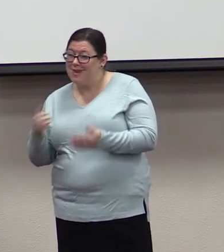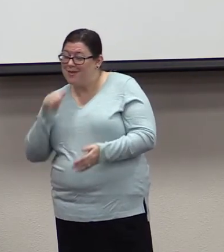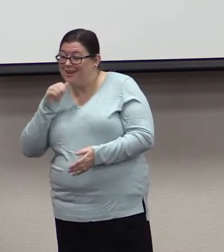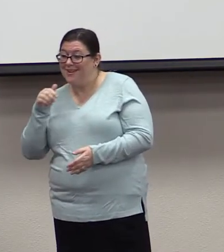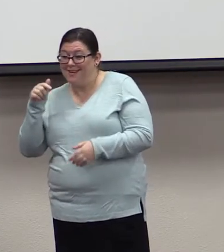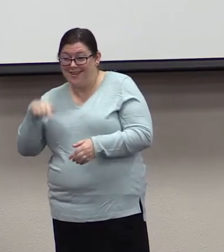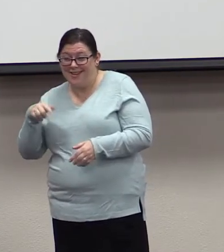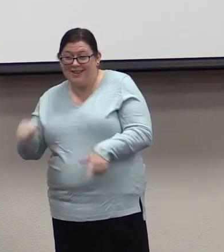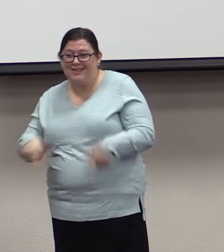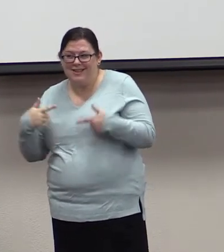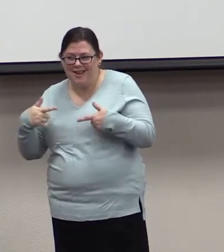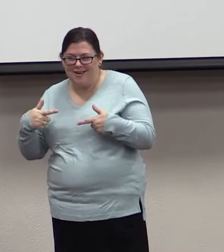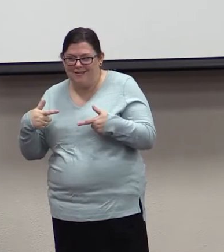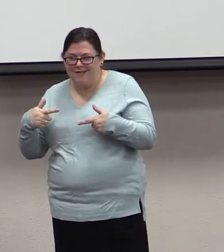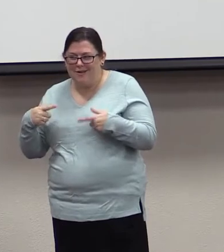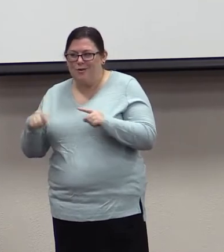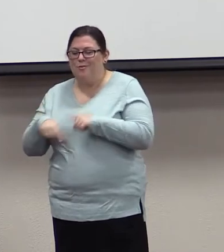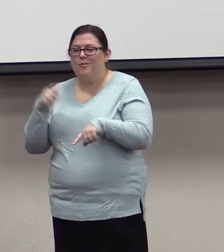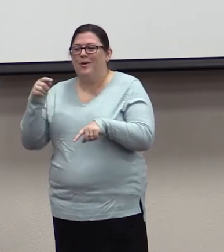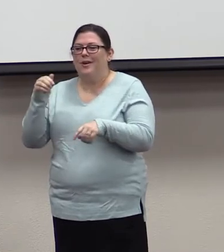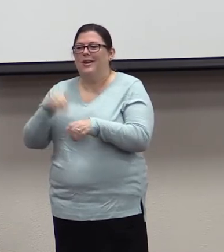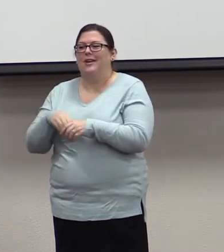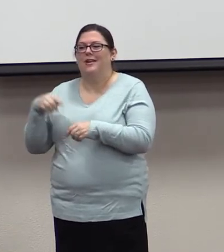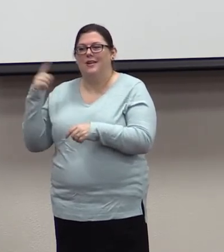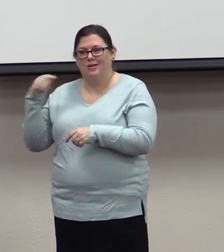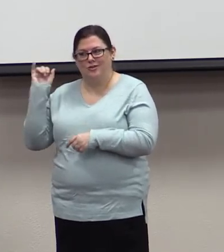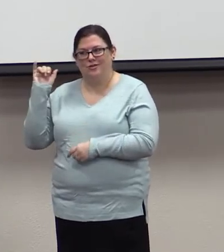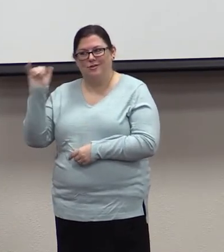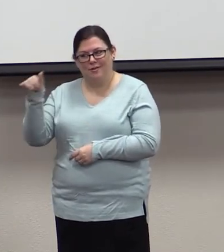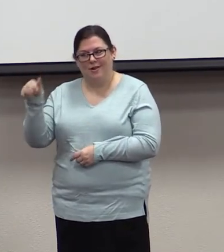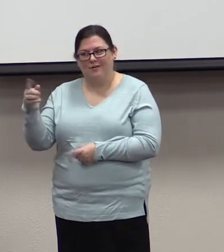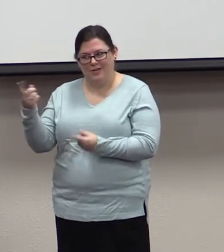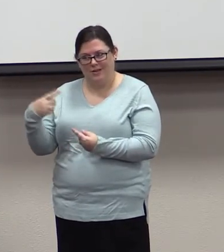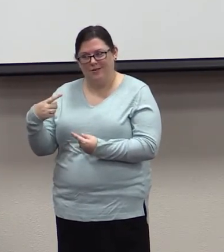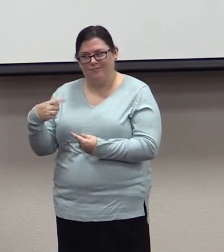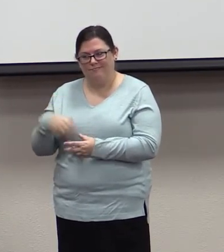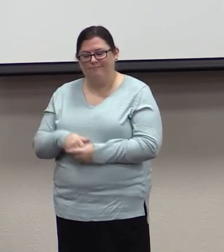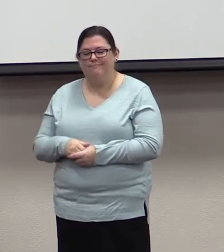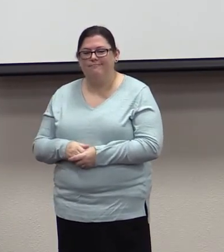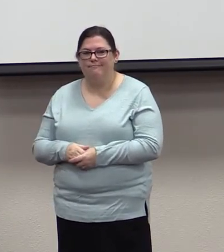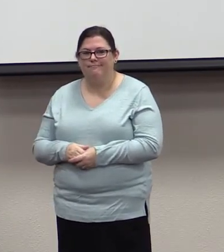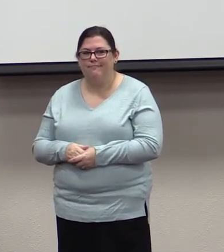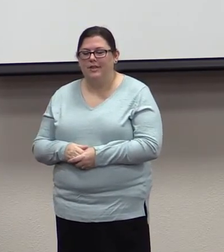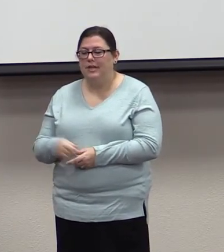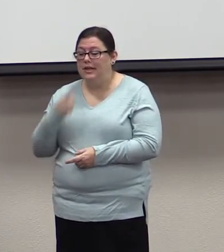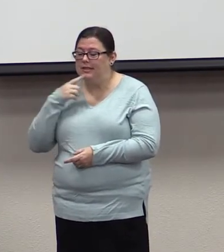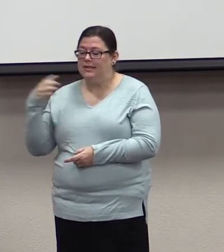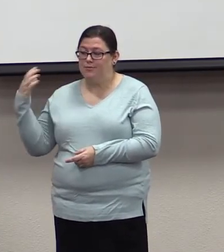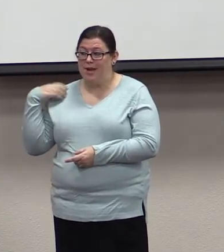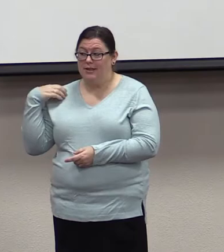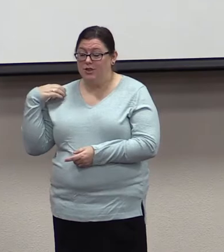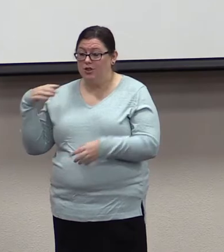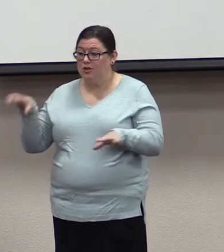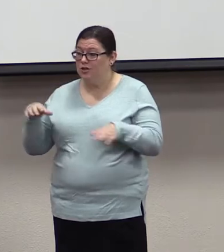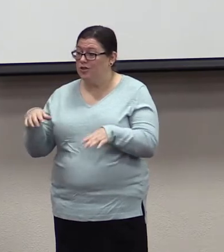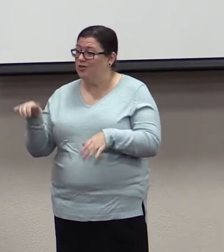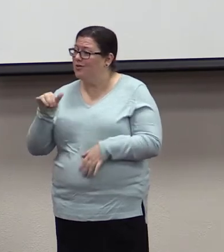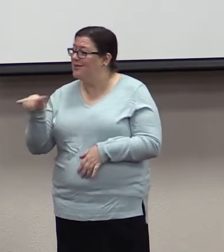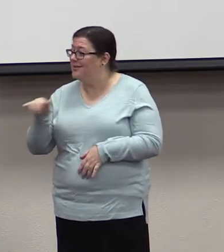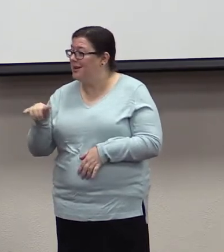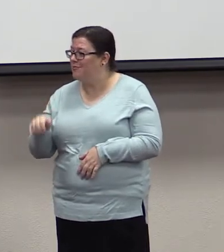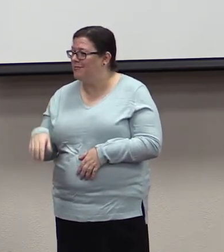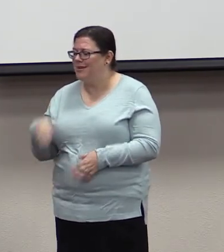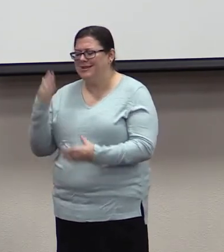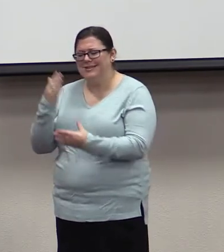Verse 9 tells the masters to do the same. Masters, do the same to them, and stop your